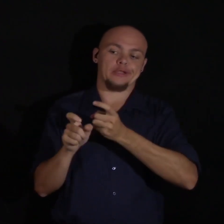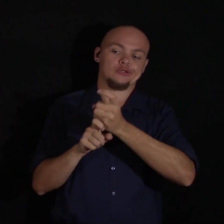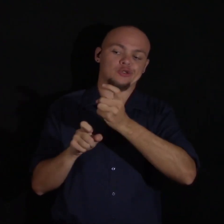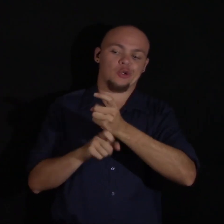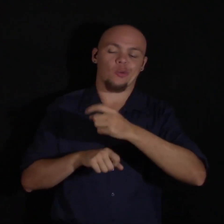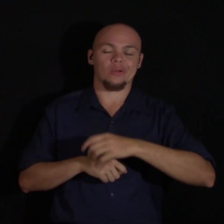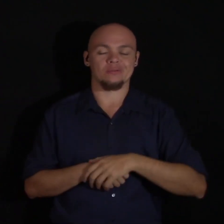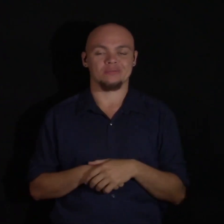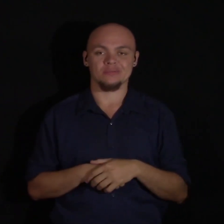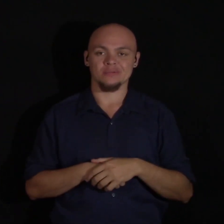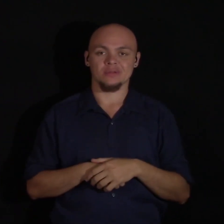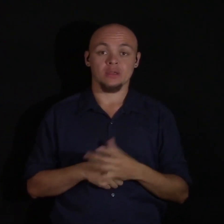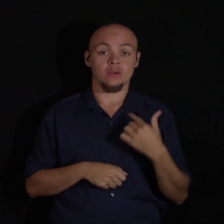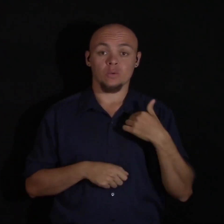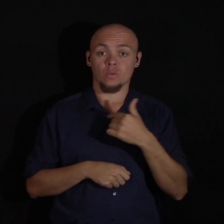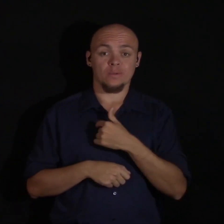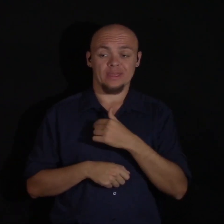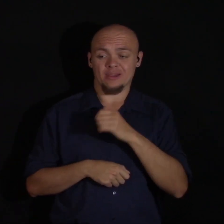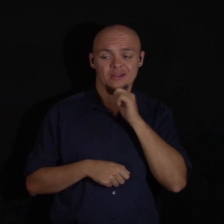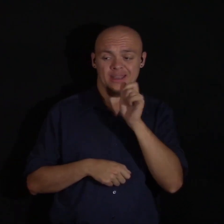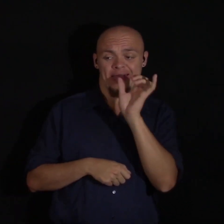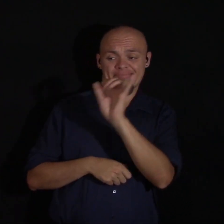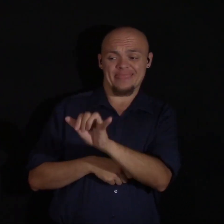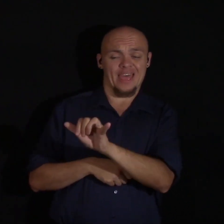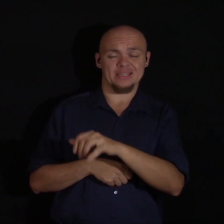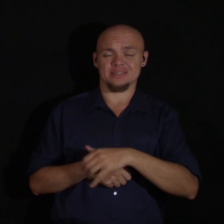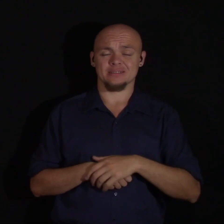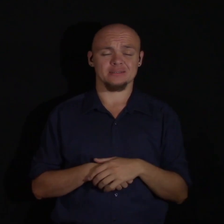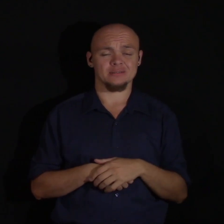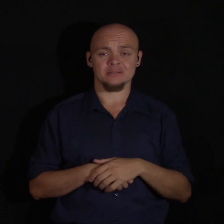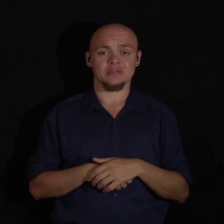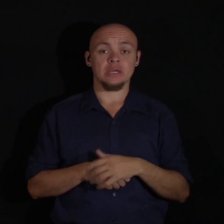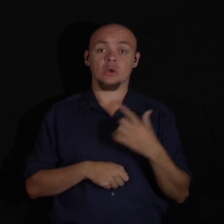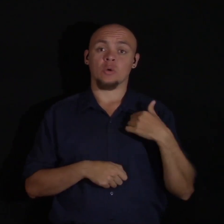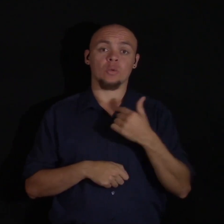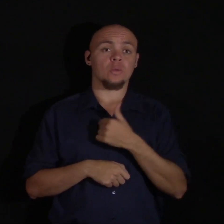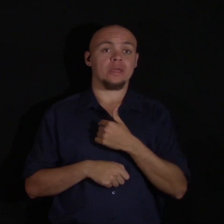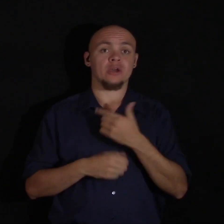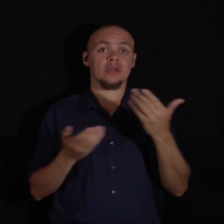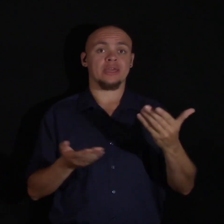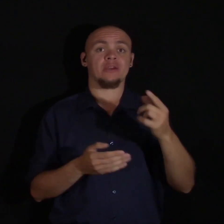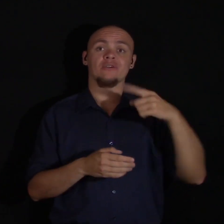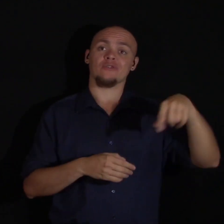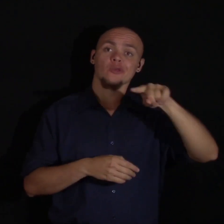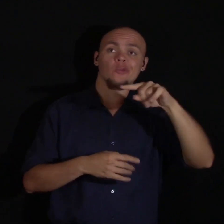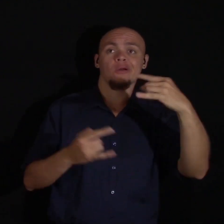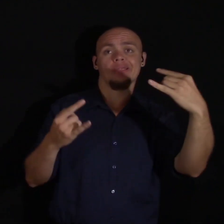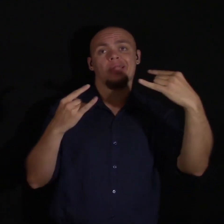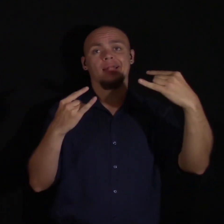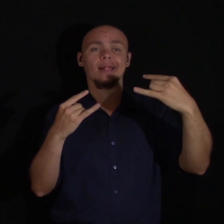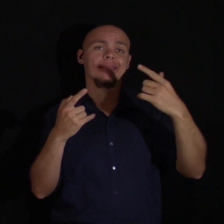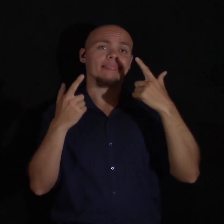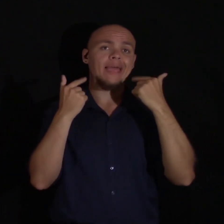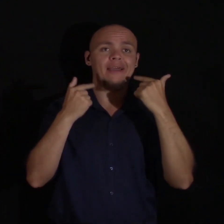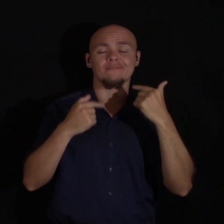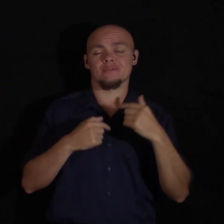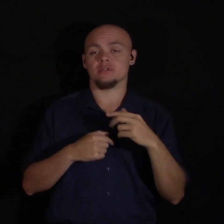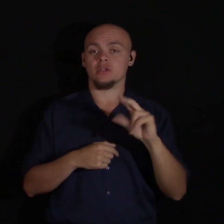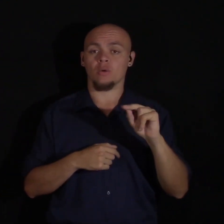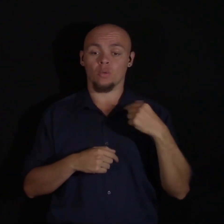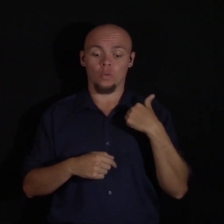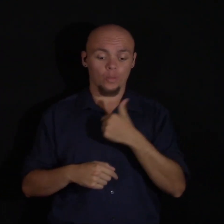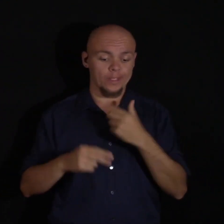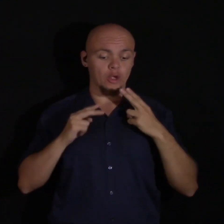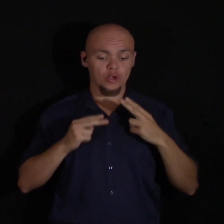But that's not what we are about. We are not here to be laughed at. We are human beings.